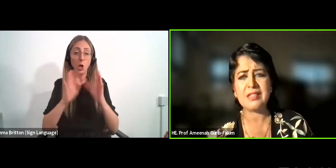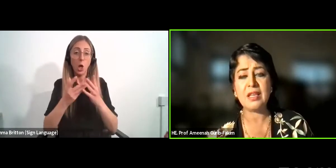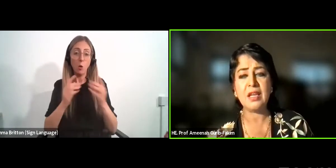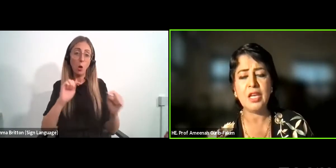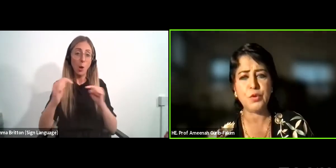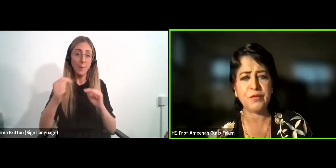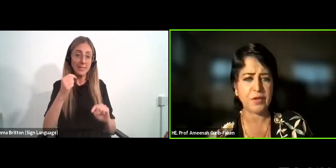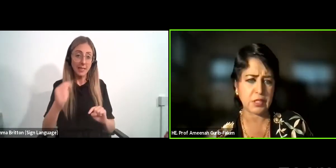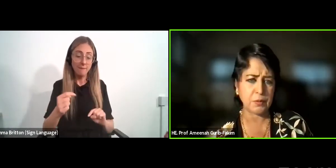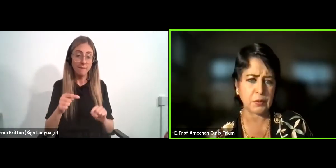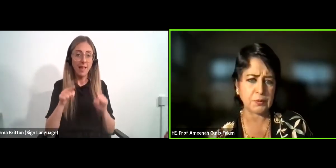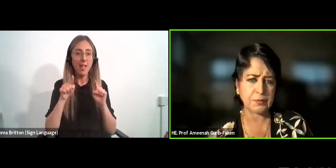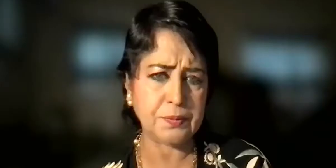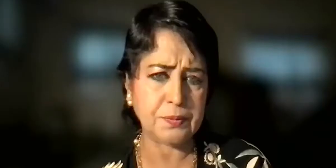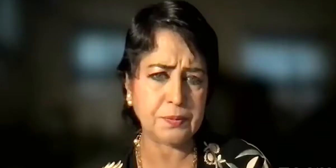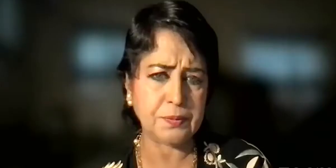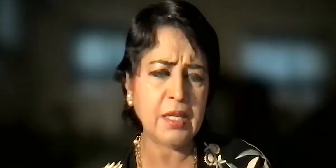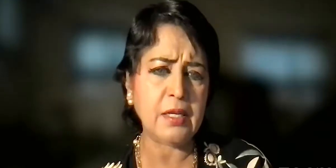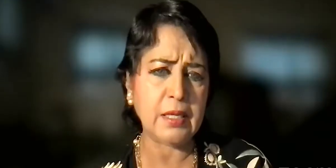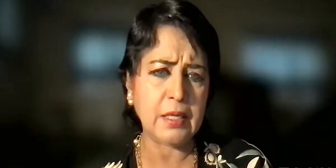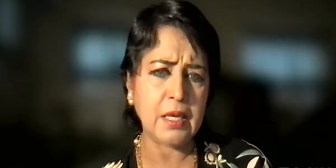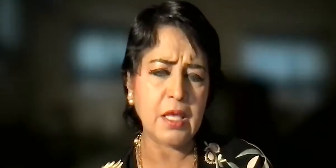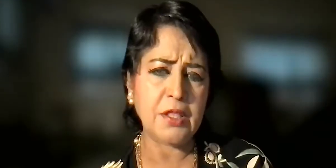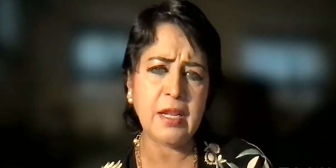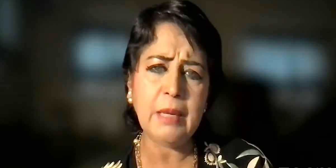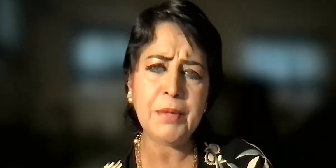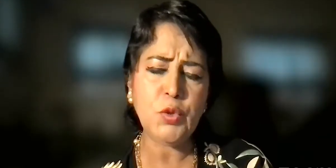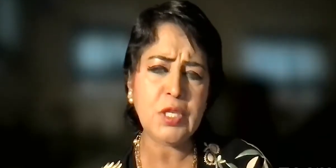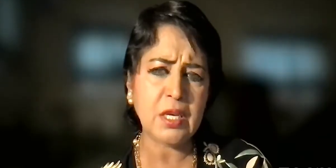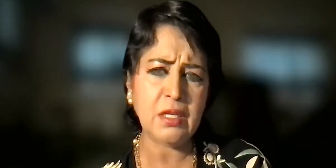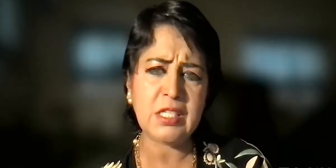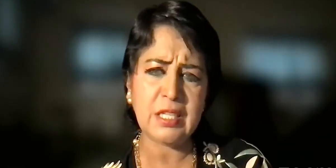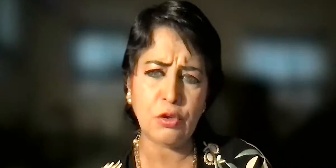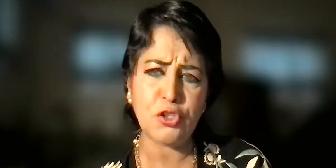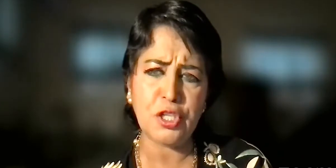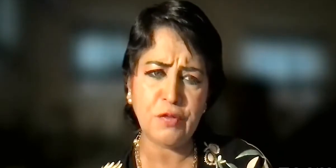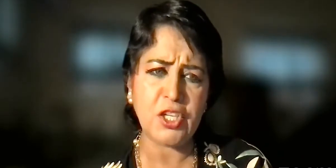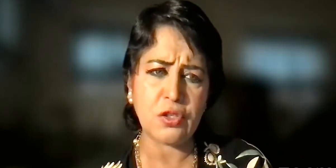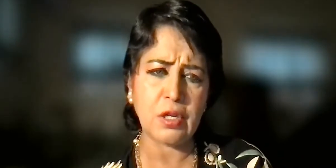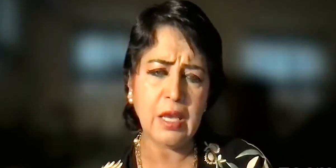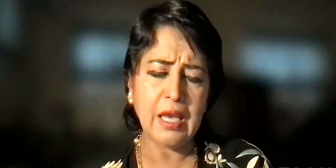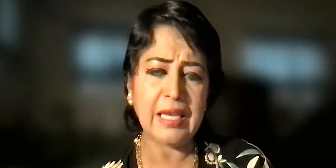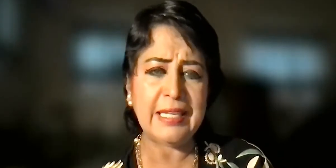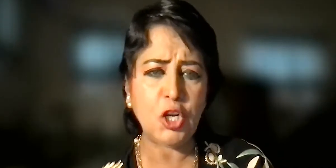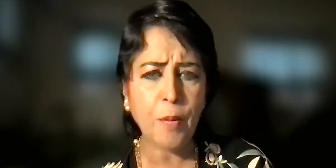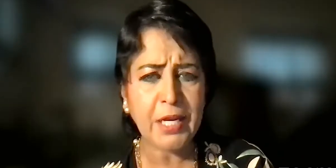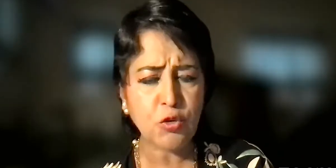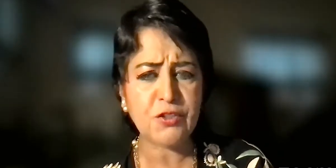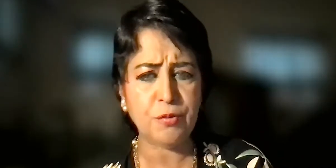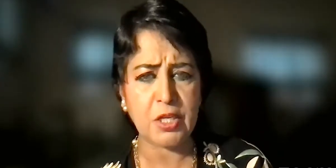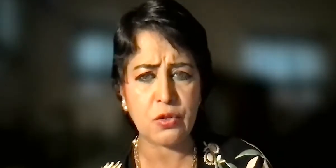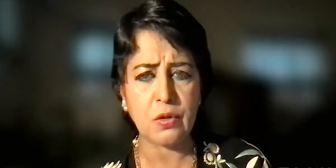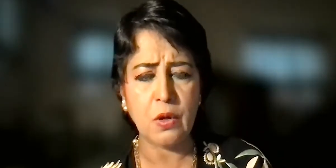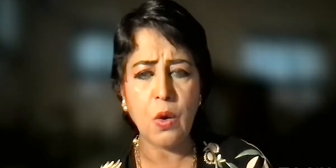is irreversible. Clearly, the link between science, technology, innovation and economic transformation,